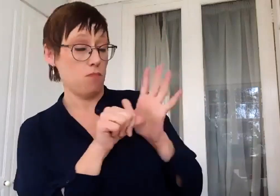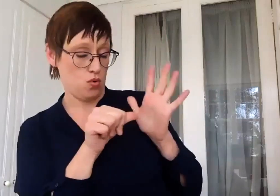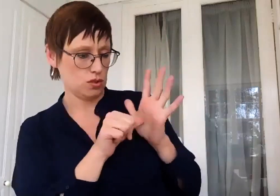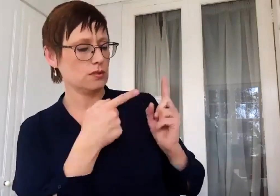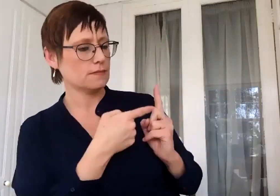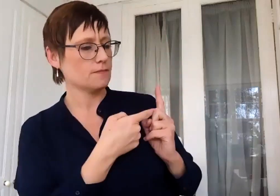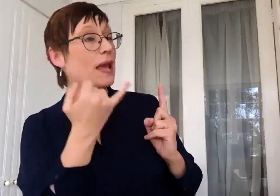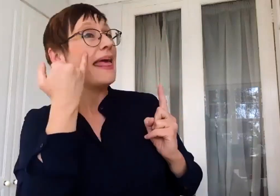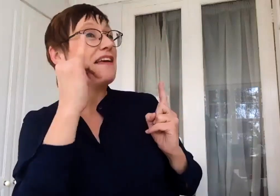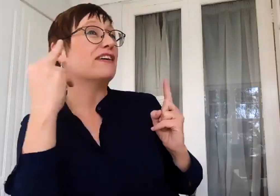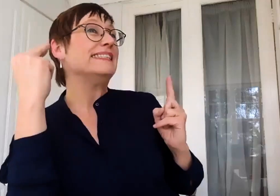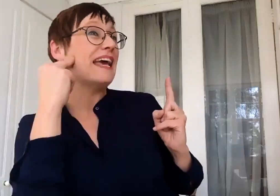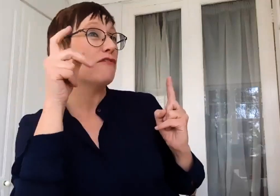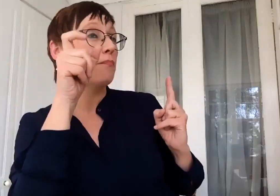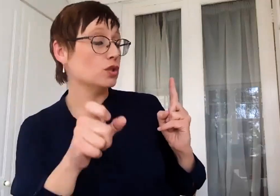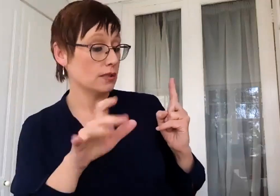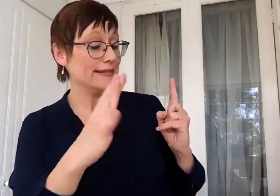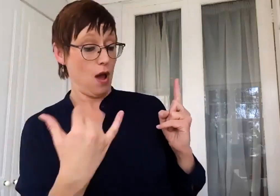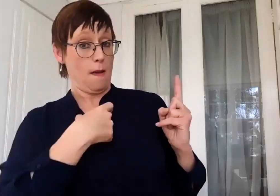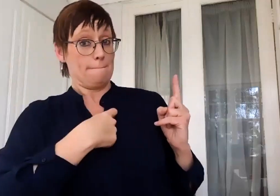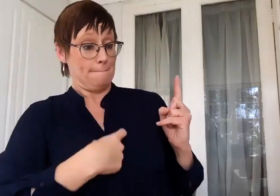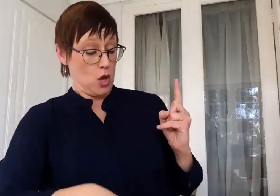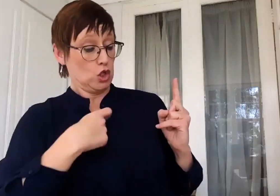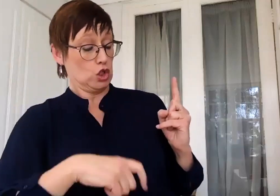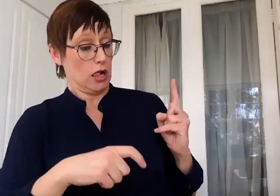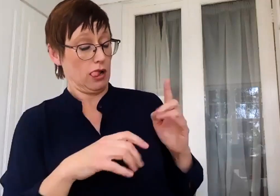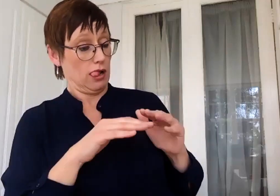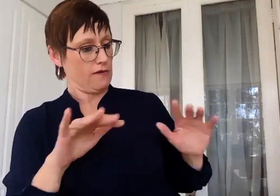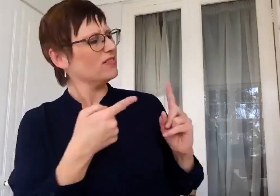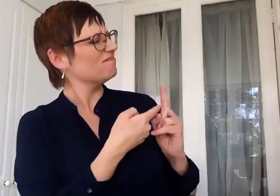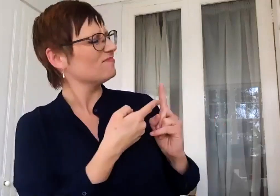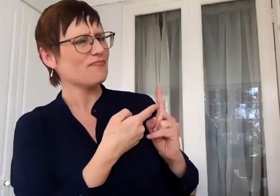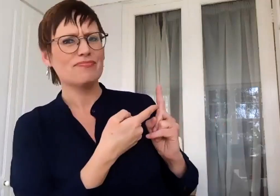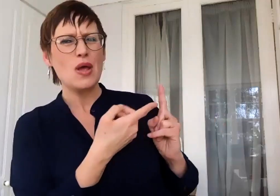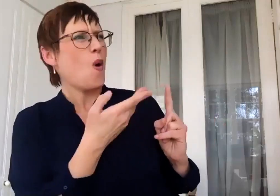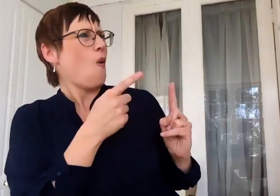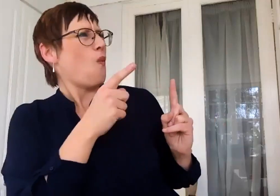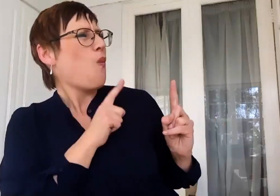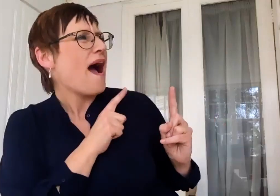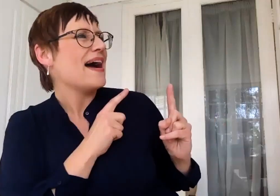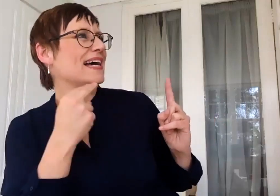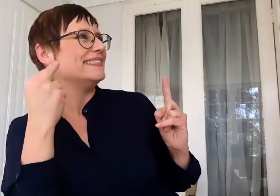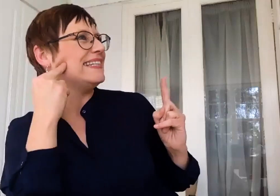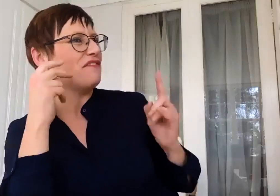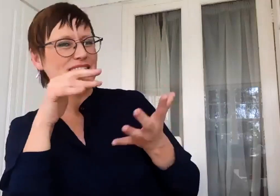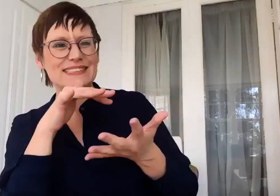if you are deaf, on a very personal level, tell us why deaf studies for you,